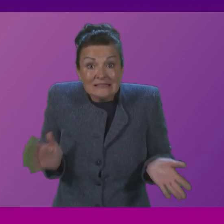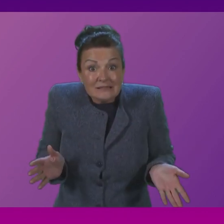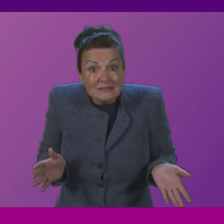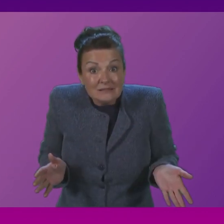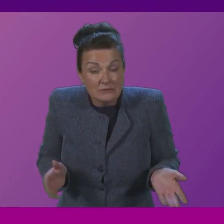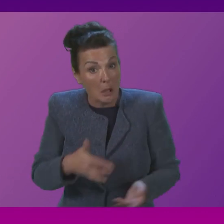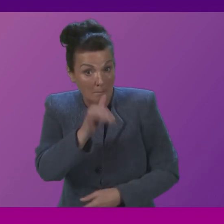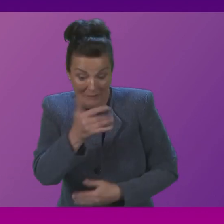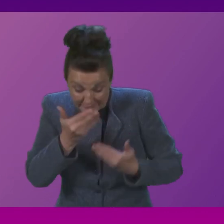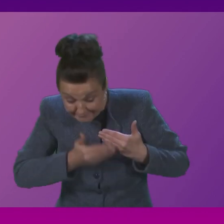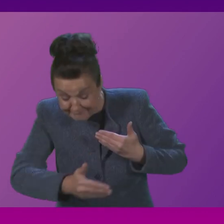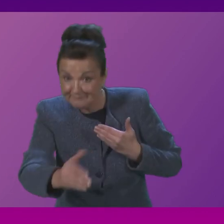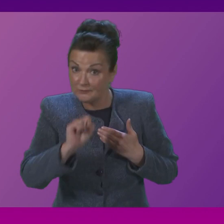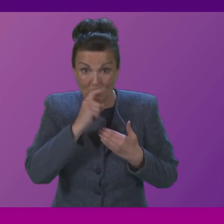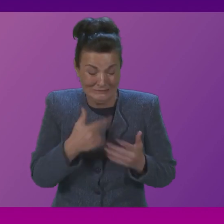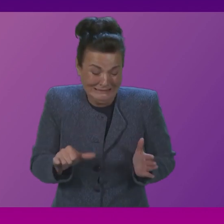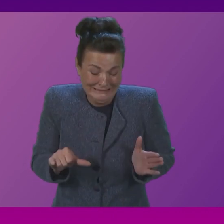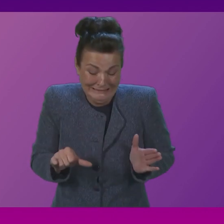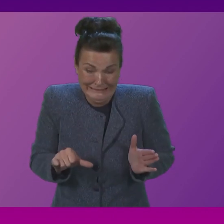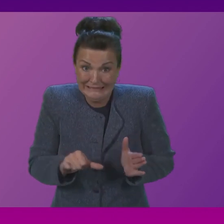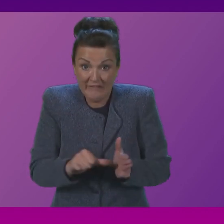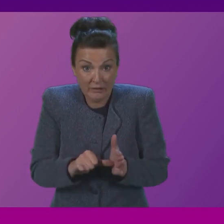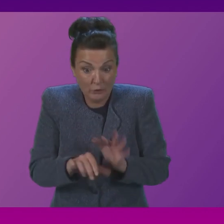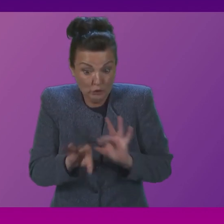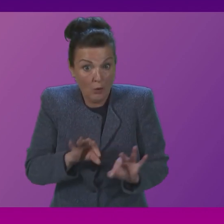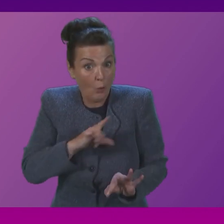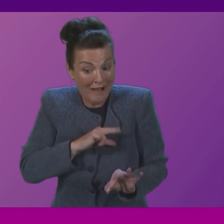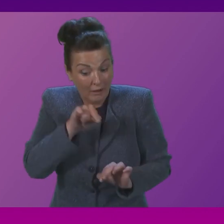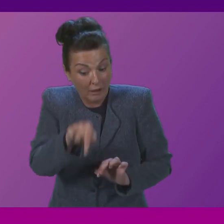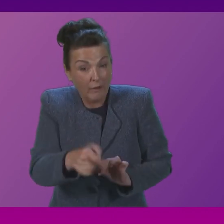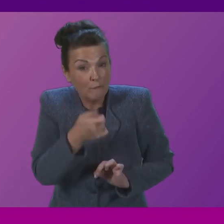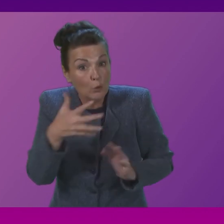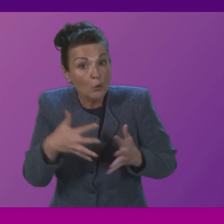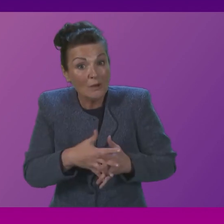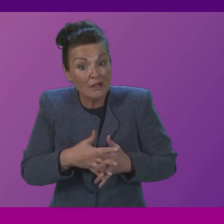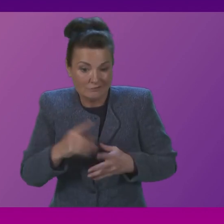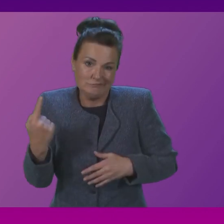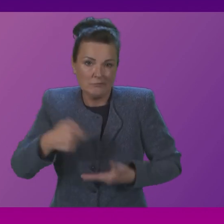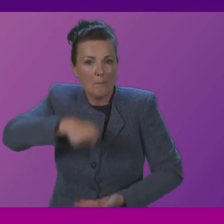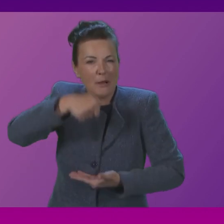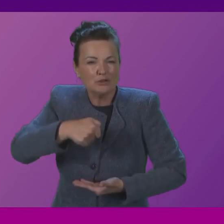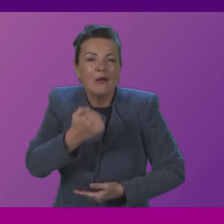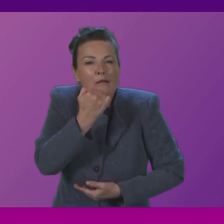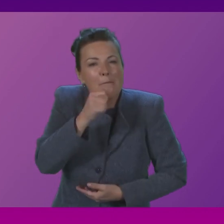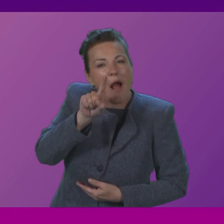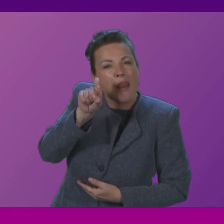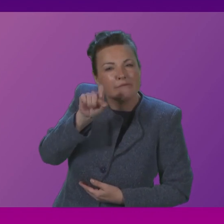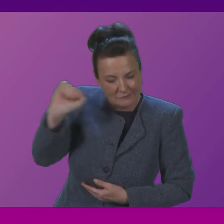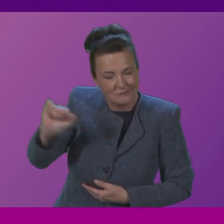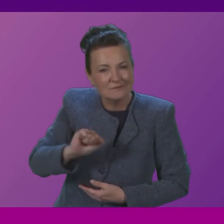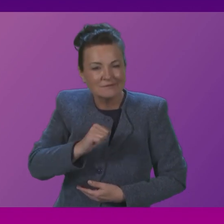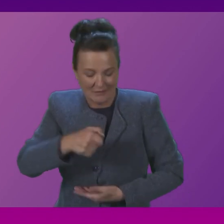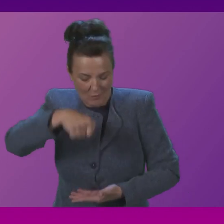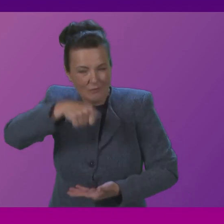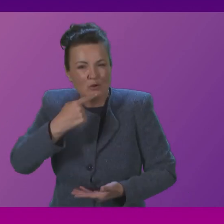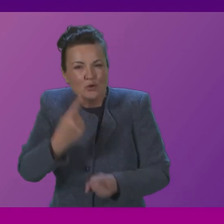face even more difficult choices when the Chancellor announces his budget statement in a couple of weeks time the fact of the matter is if conservatives who